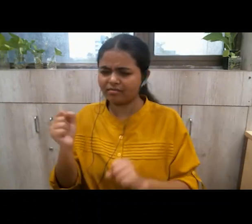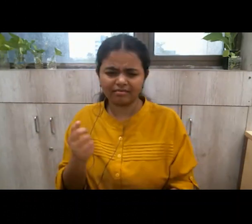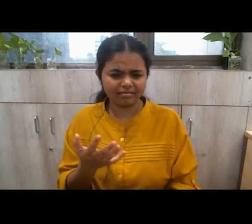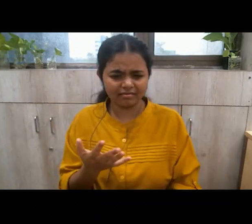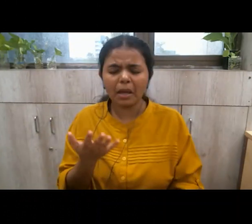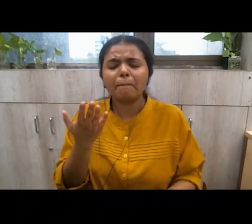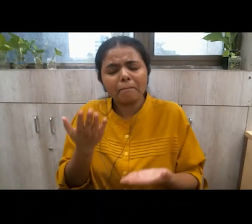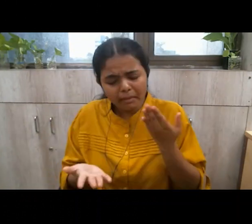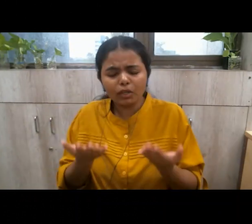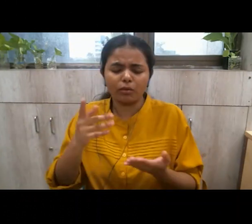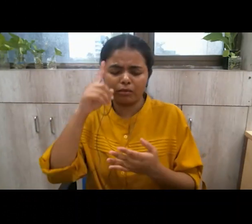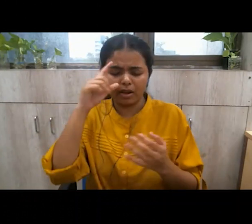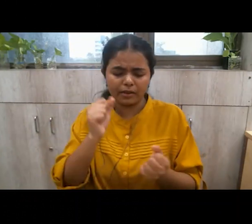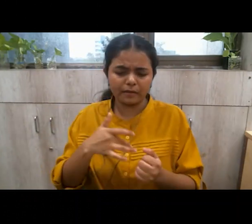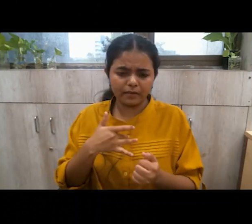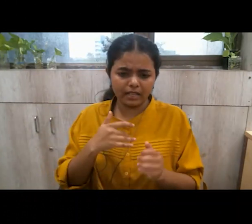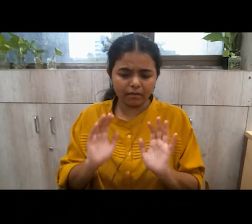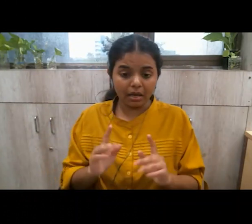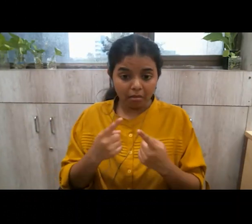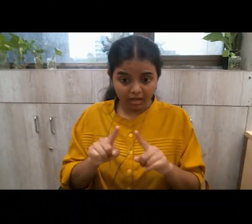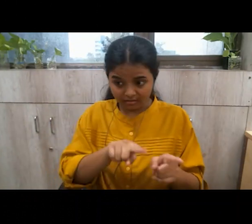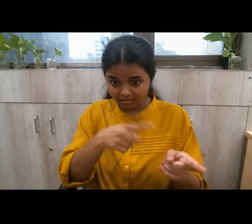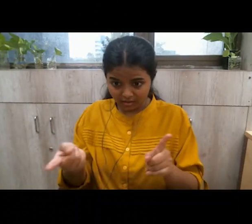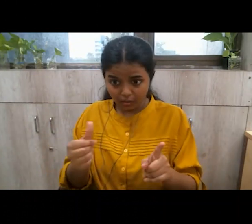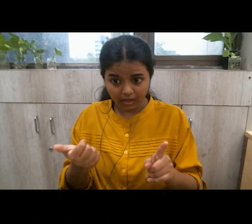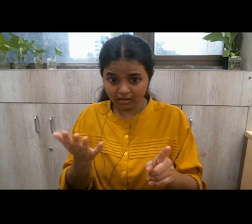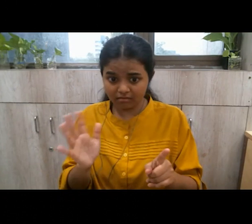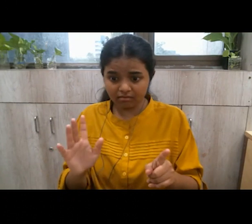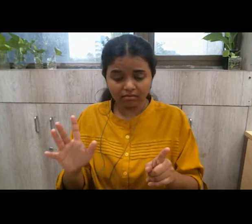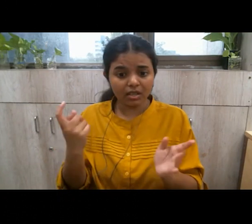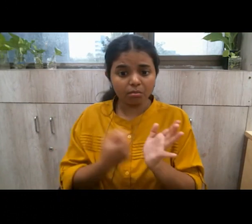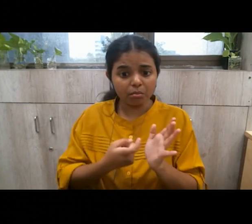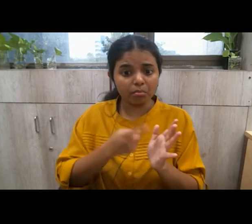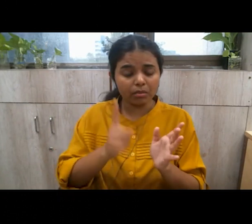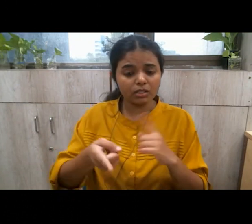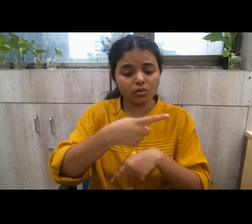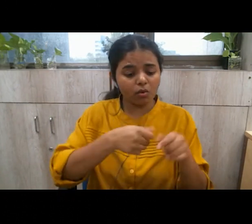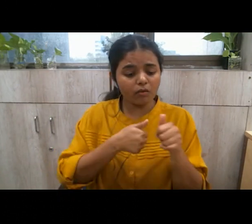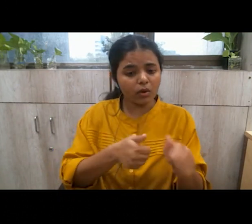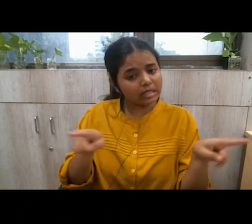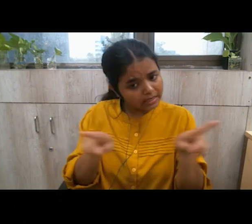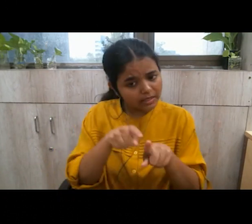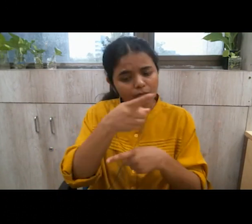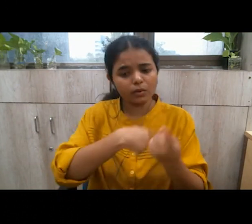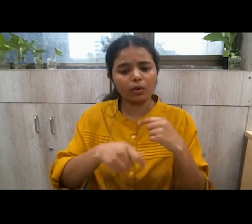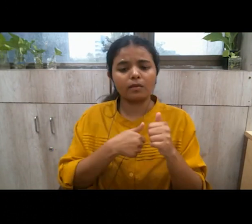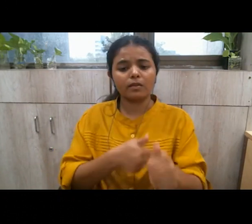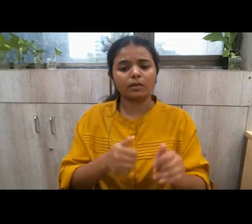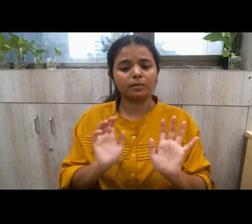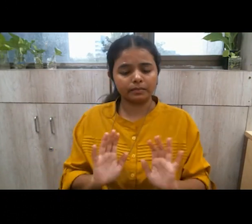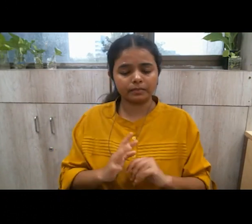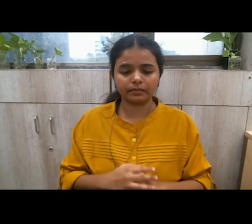you would you might be feeling more comfortable driving on the right but you have to have that common consideration for the whole society to